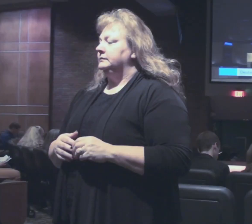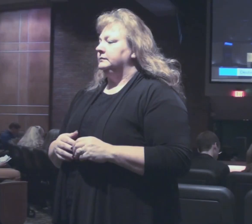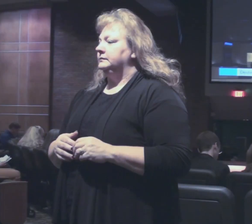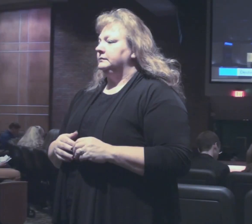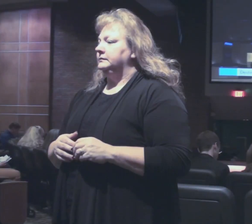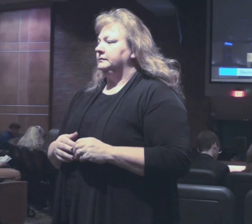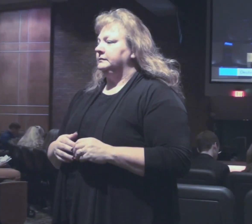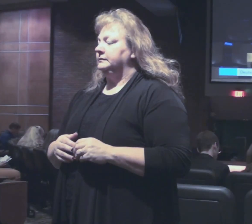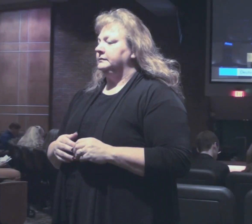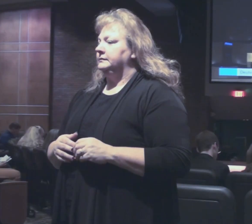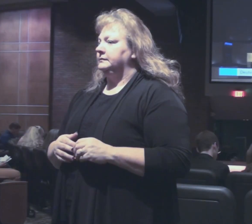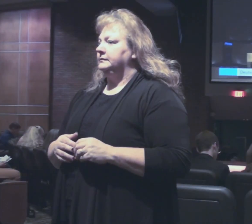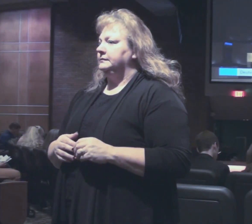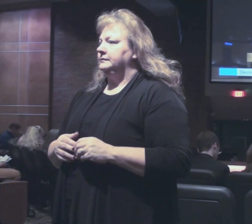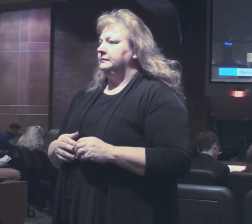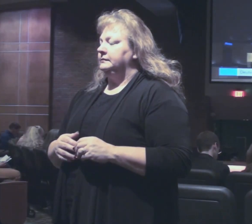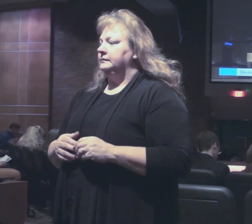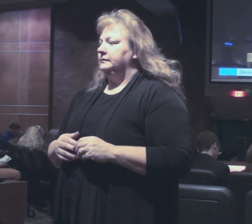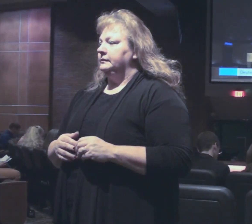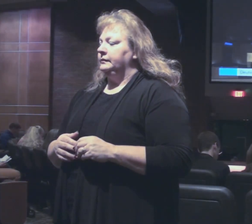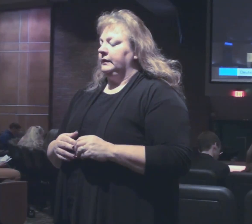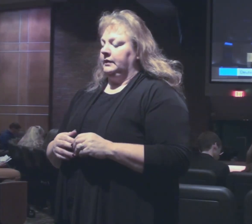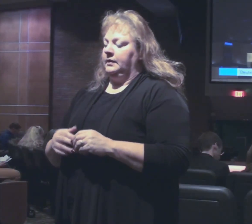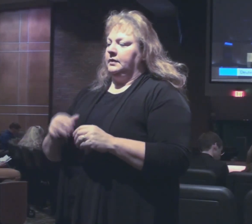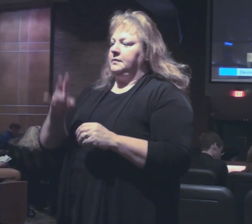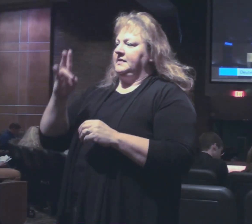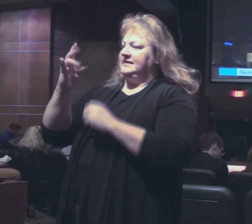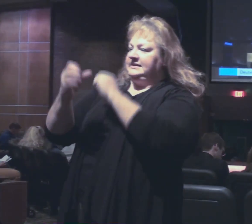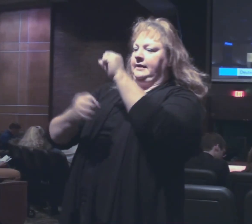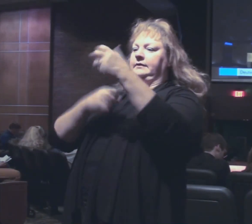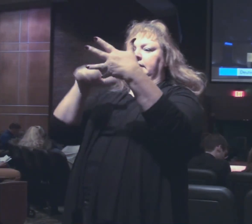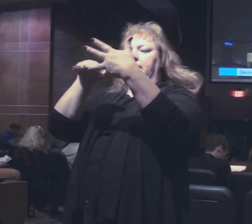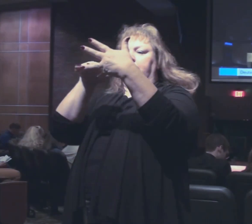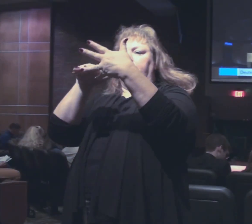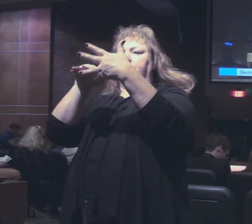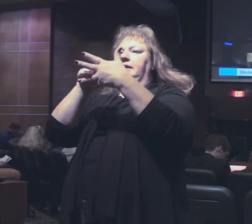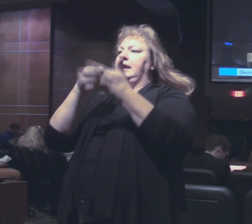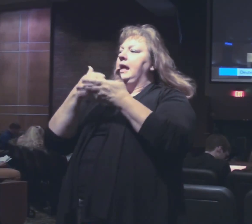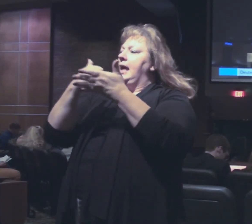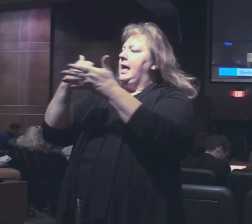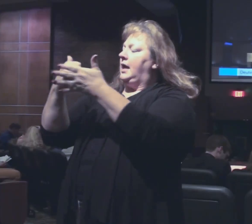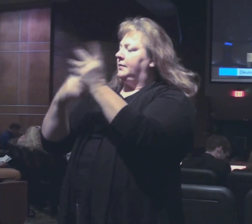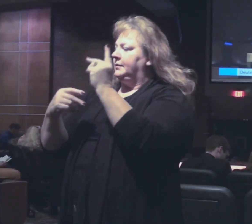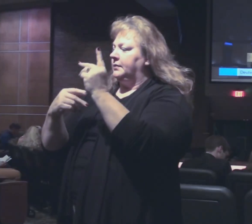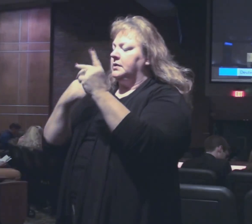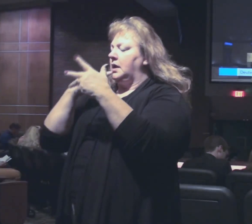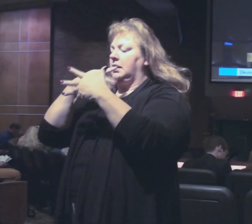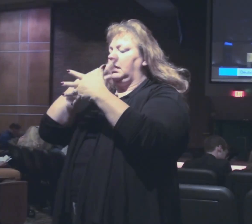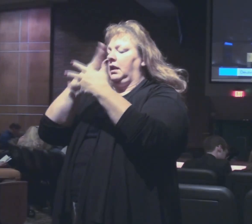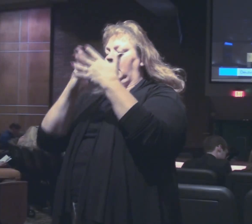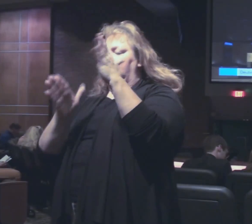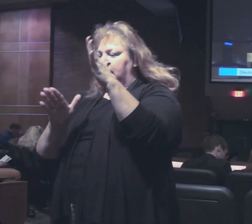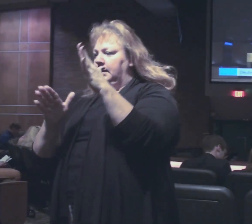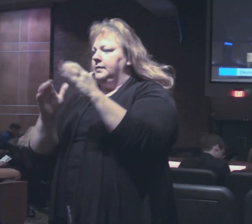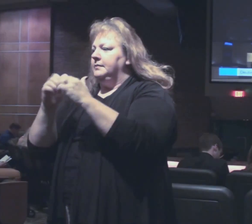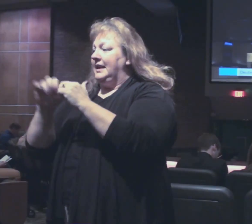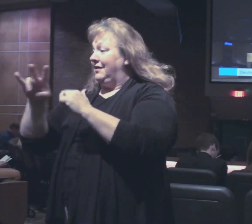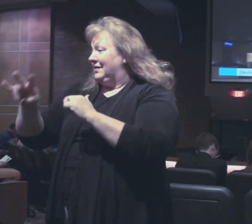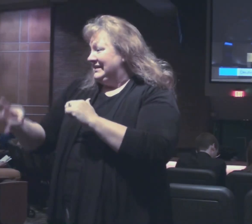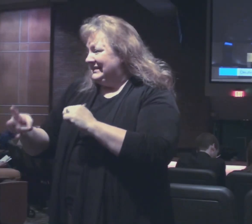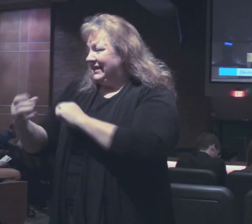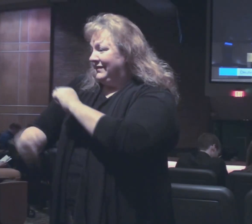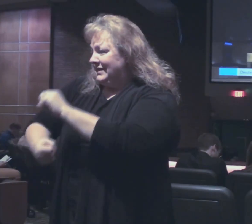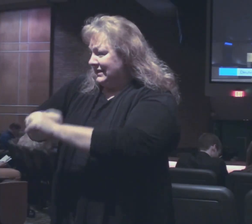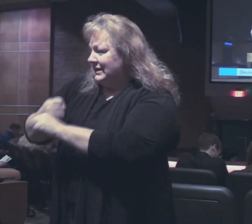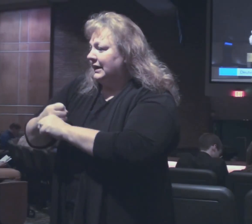And here's in the context of the sabbatical year and helping others in the land. We're not going to go into the context, but every seventh year.